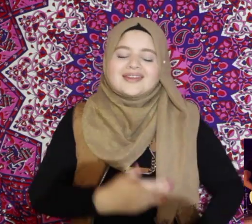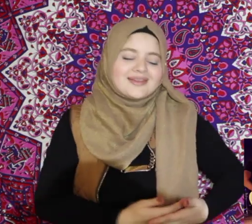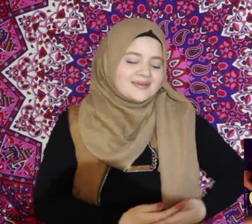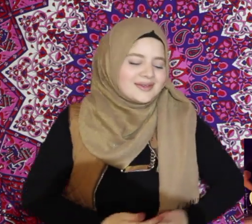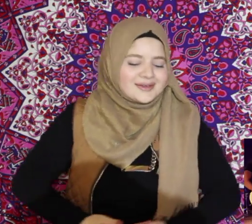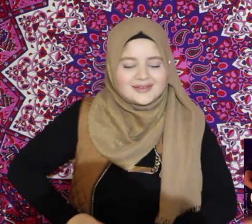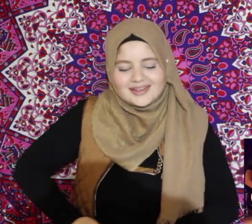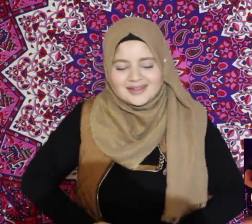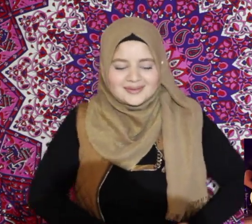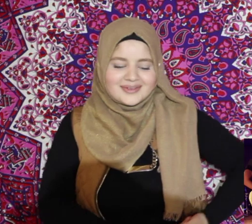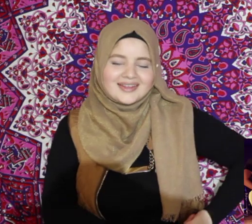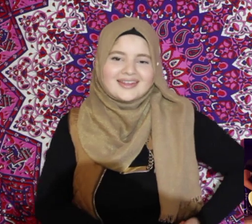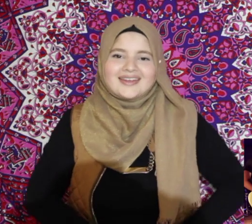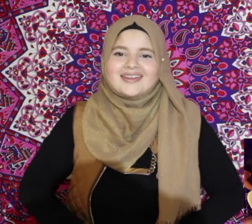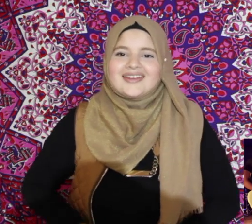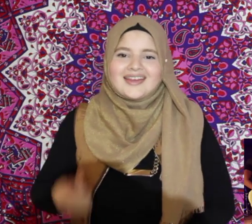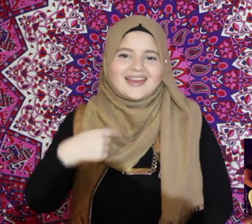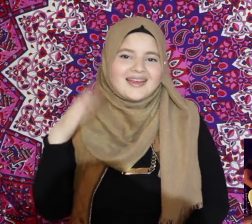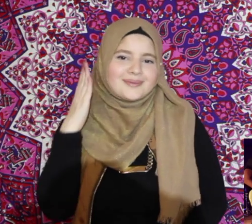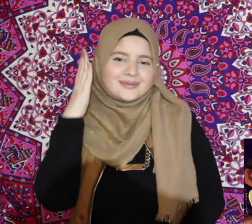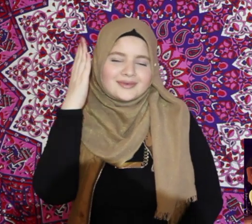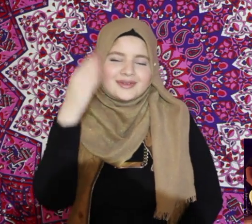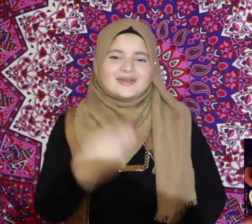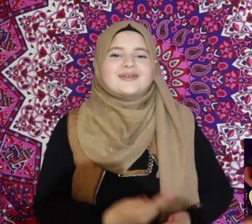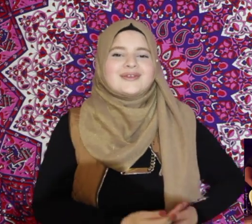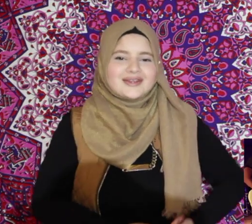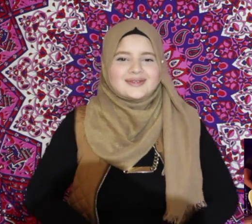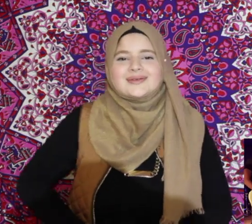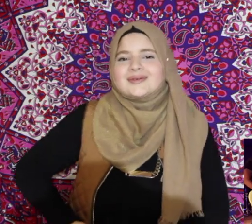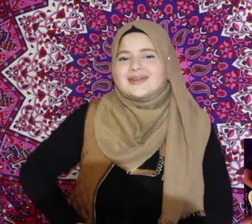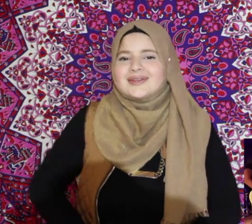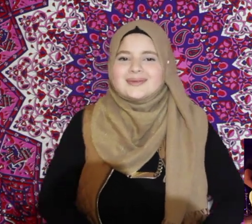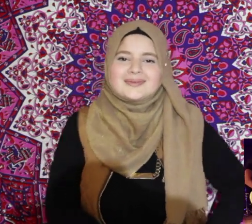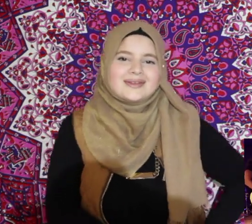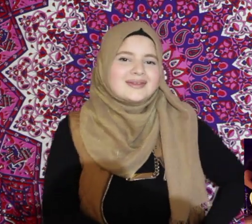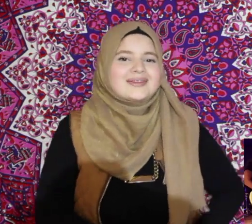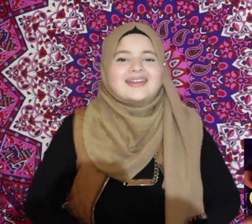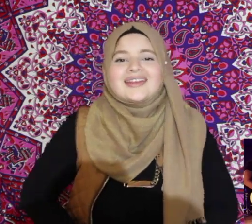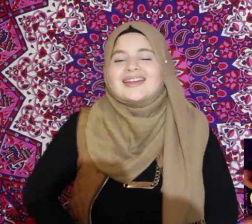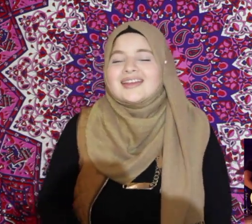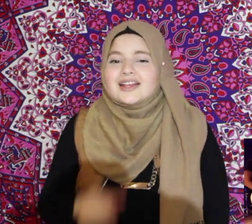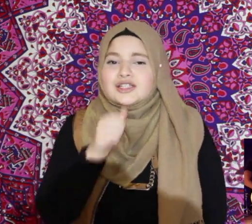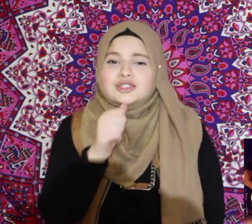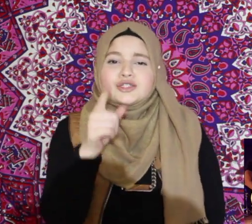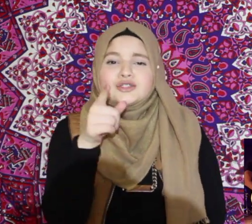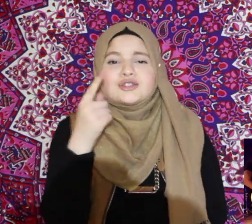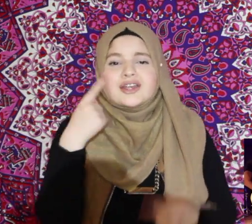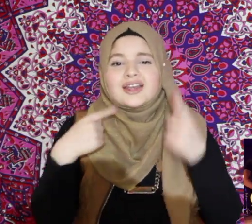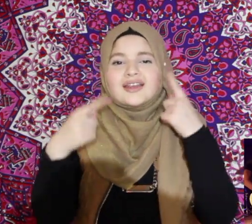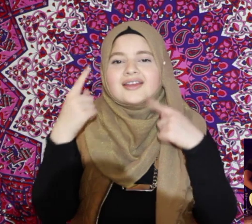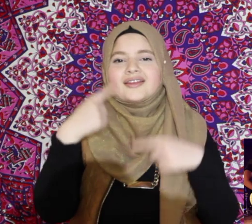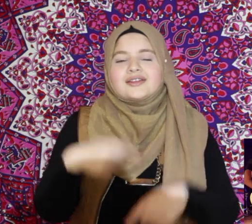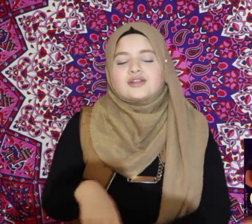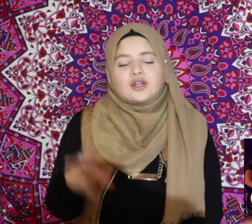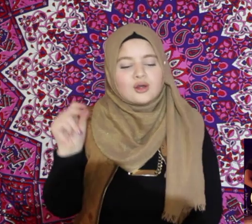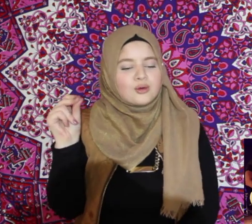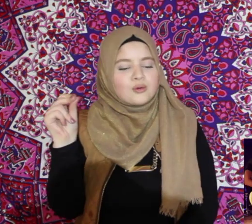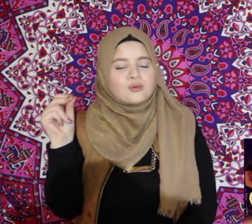baby, rock-a-bye I'm gonna rock you Rock-a-bye, baby, don't you cry, no